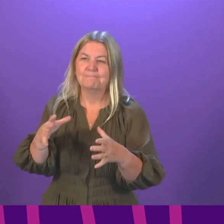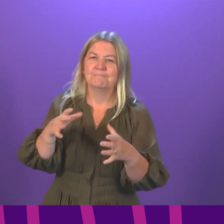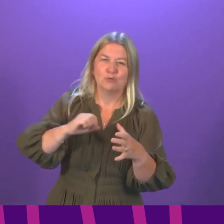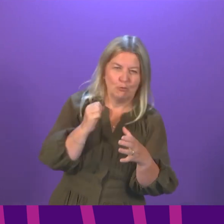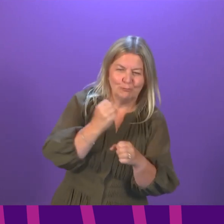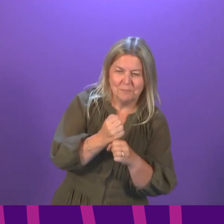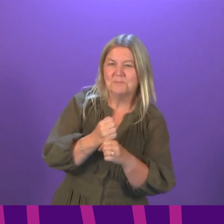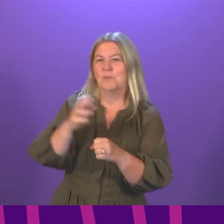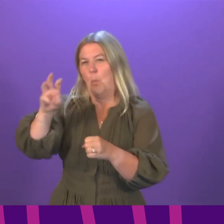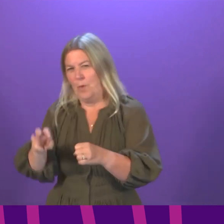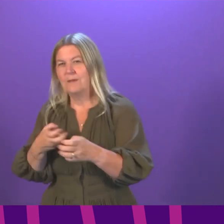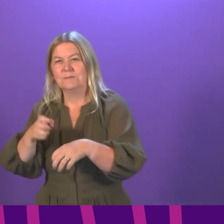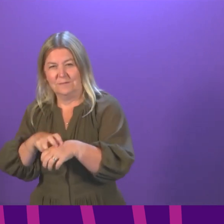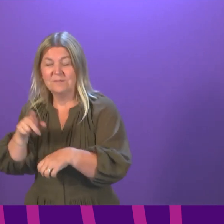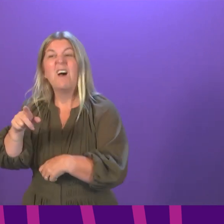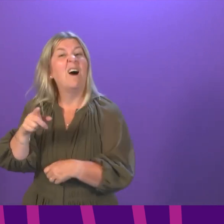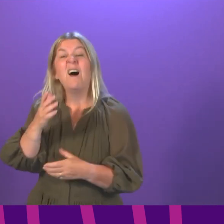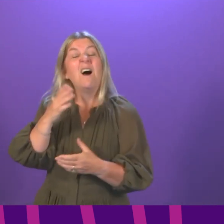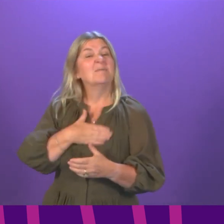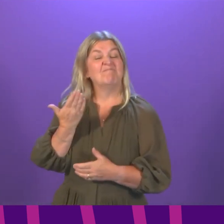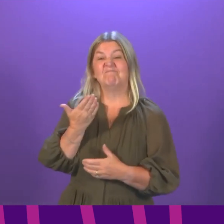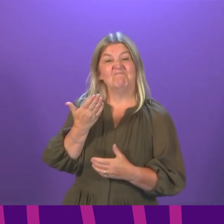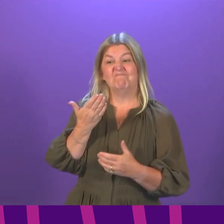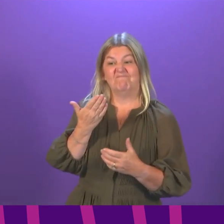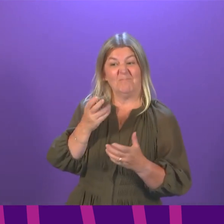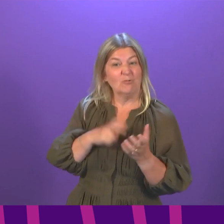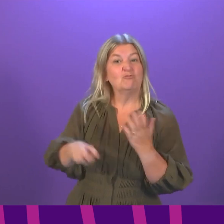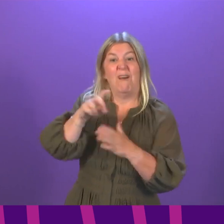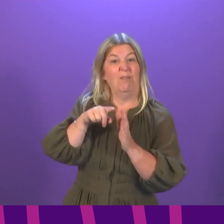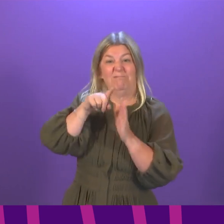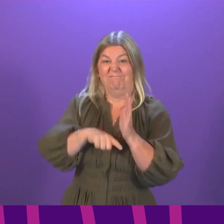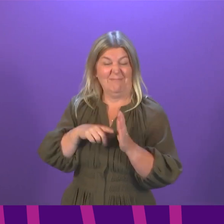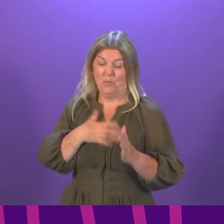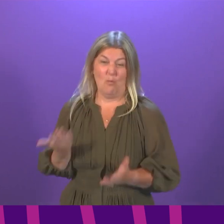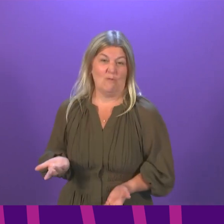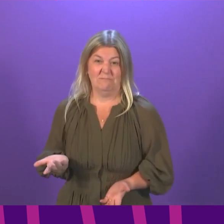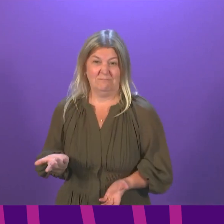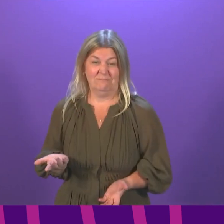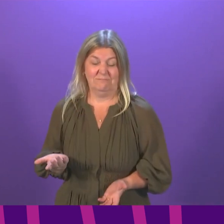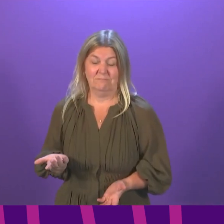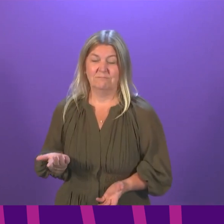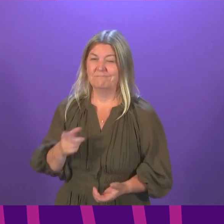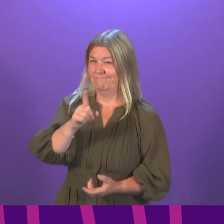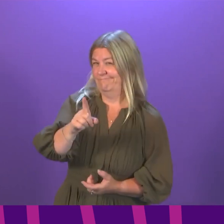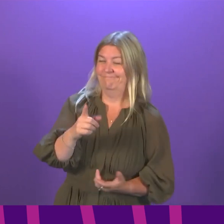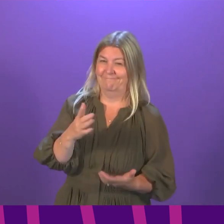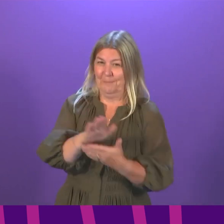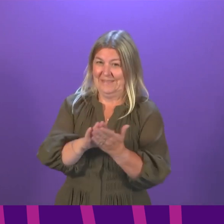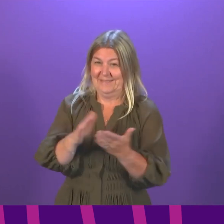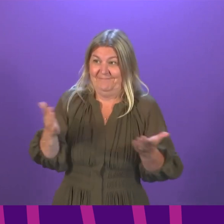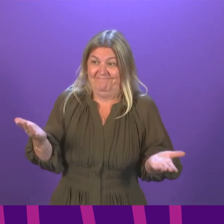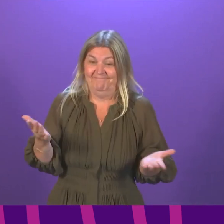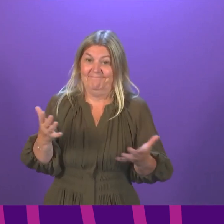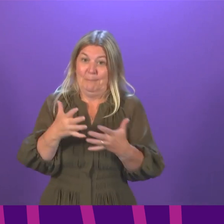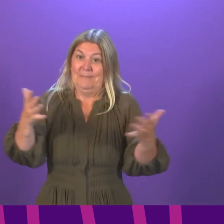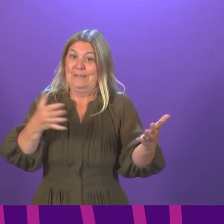travel restrictions to be in place any more than I want any other form of restrictions to be in place, but again, we would be irresponsible, given that perhaps the